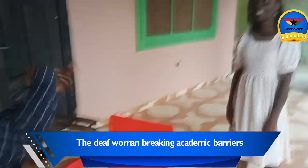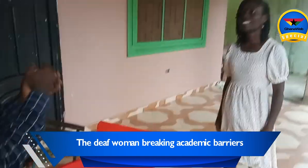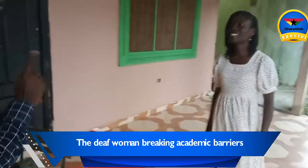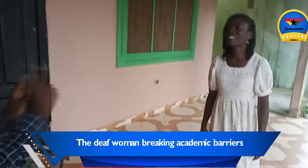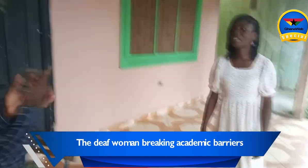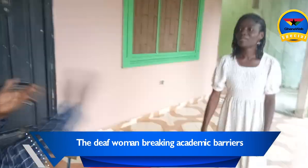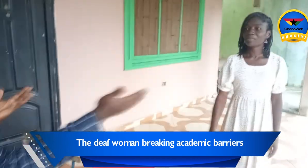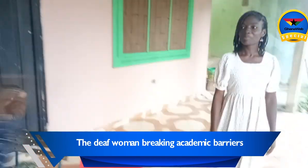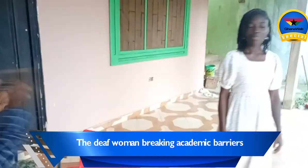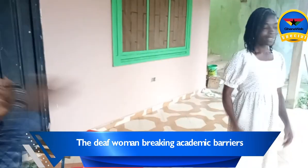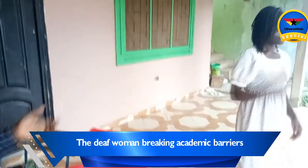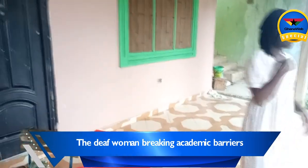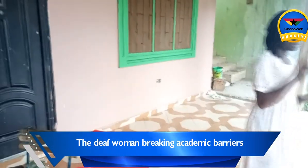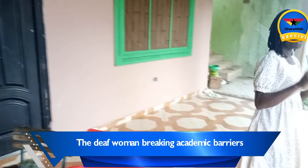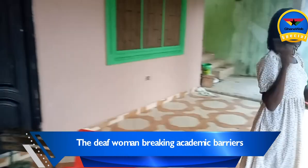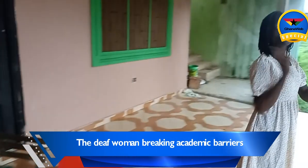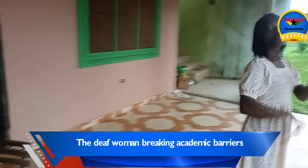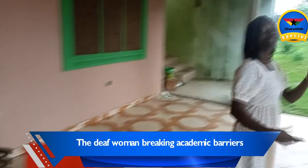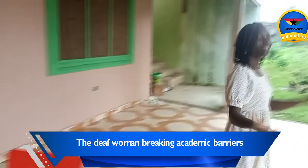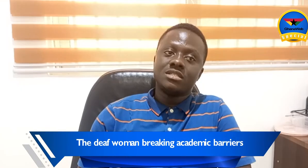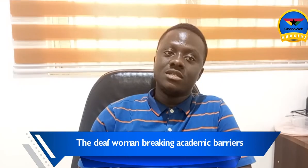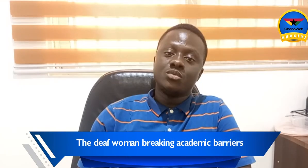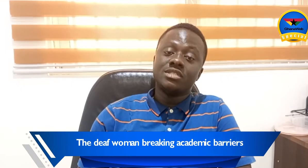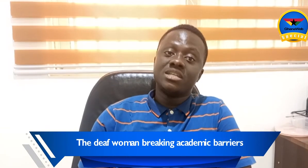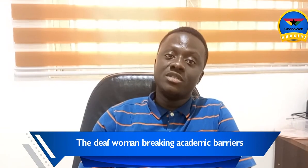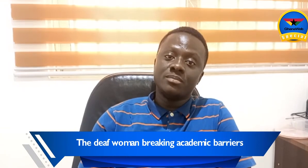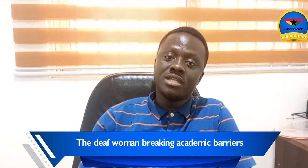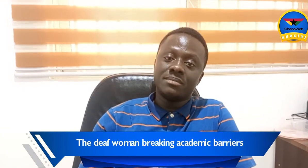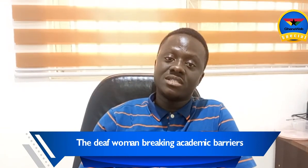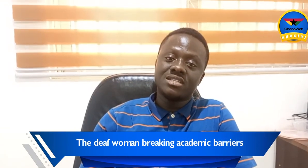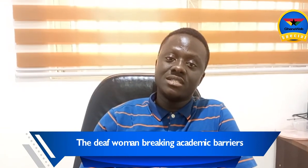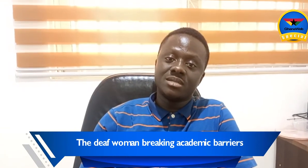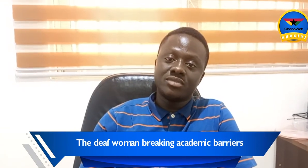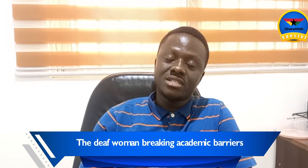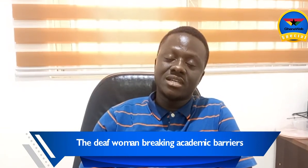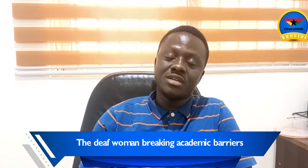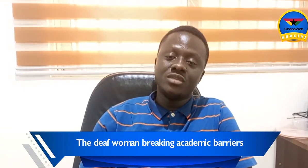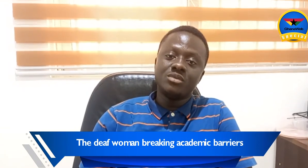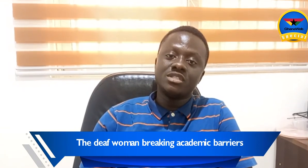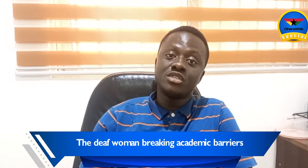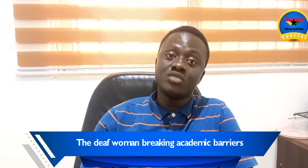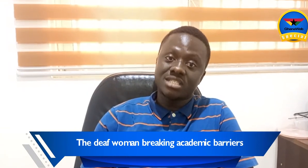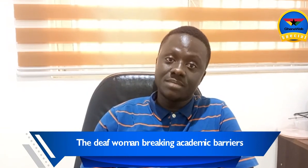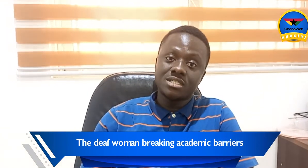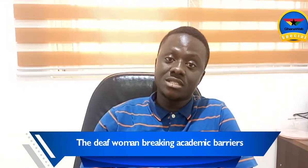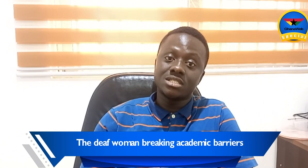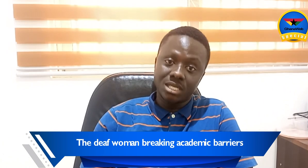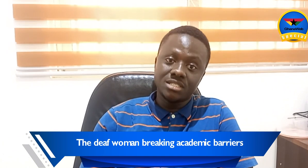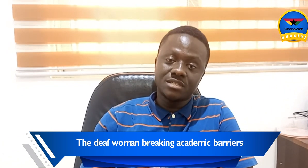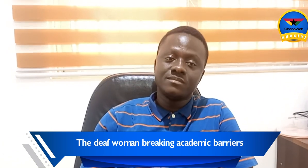When I had a call from Lydia that she wanted me to be her personal interpreter, I really wanted to accept such a